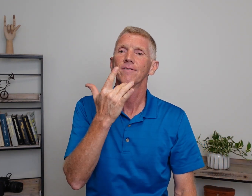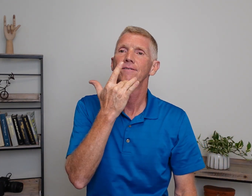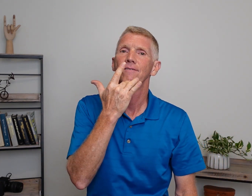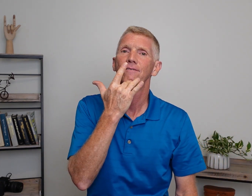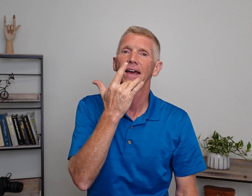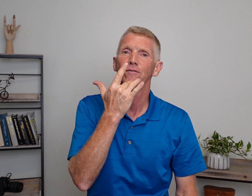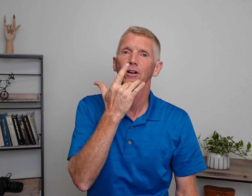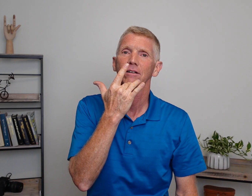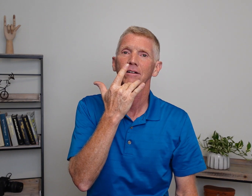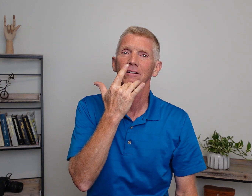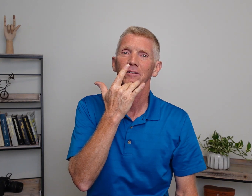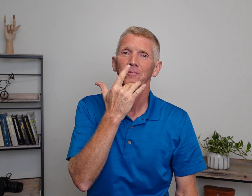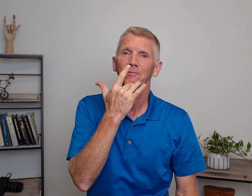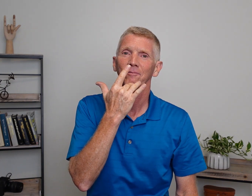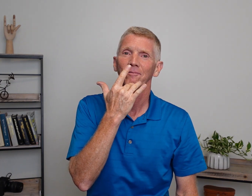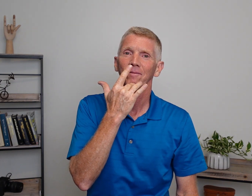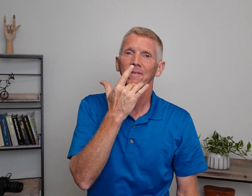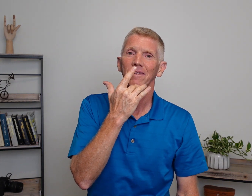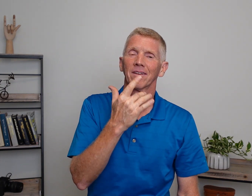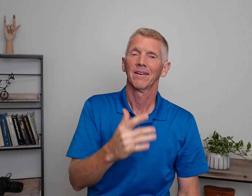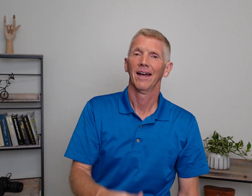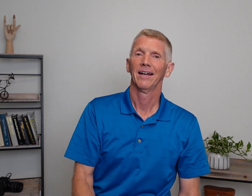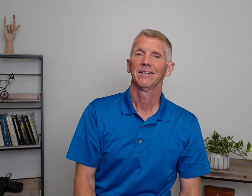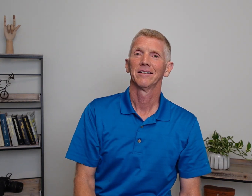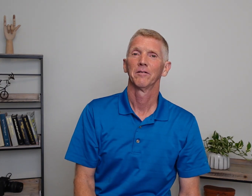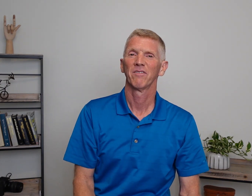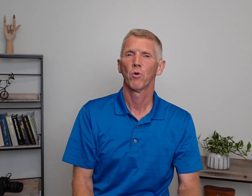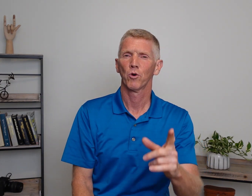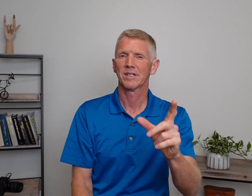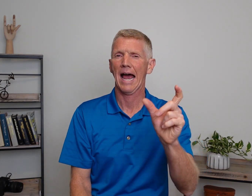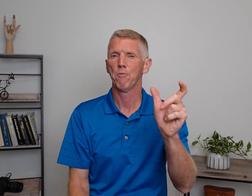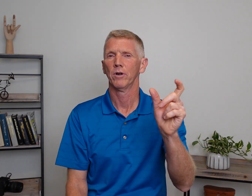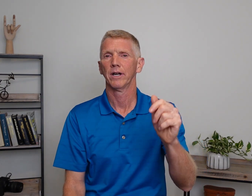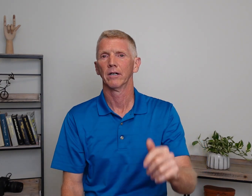My favorite. Okay? Give me one more time one here.